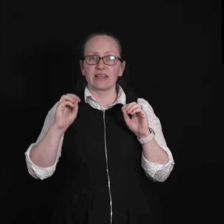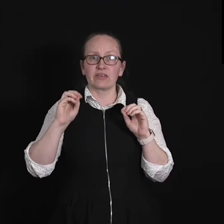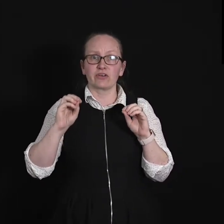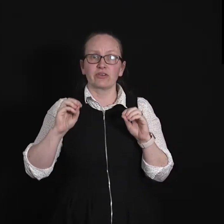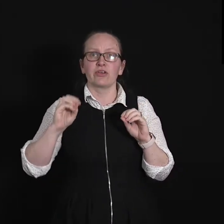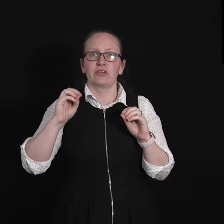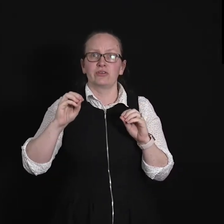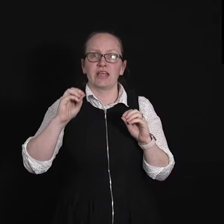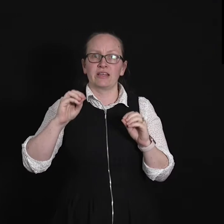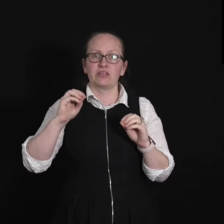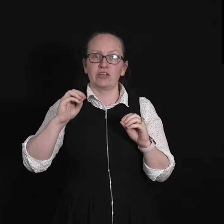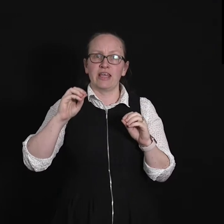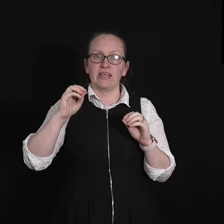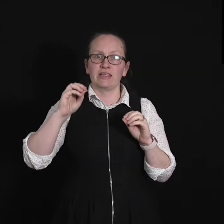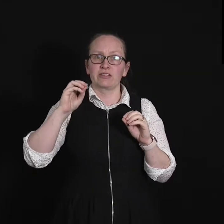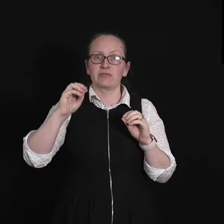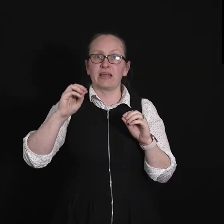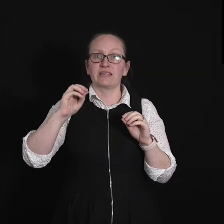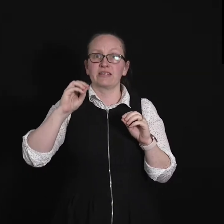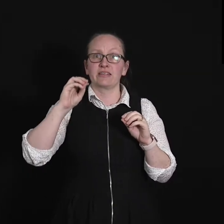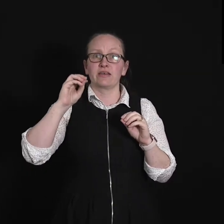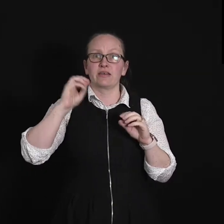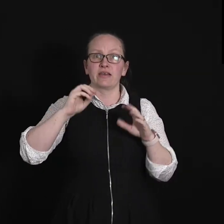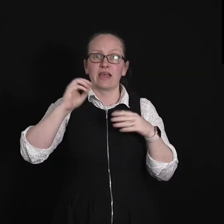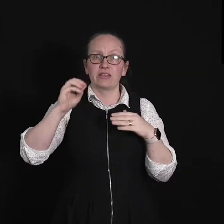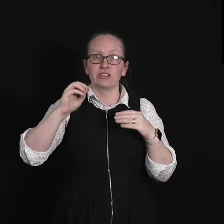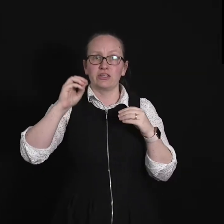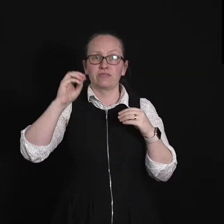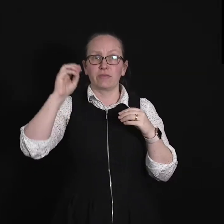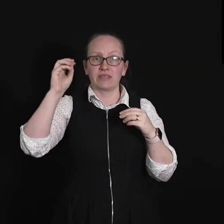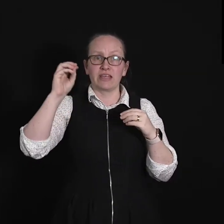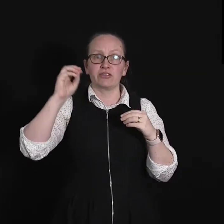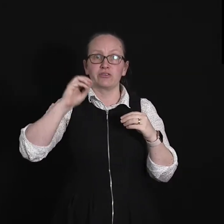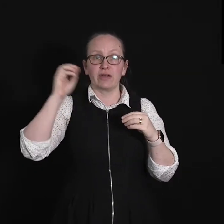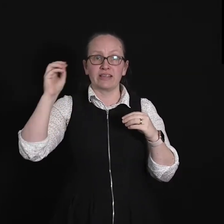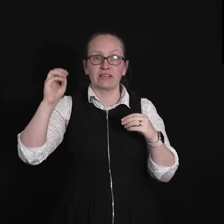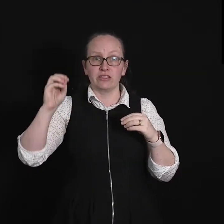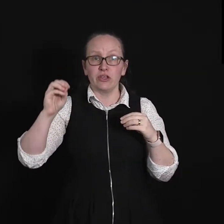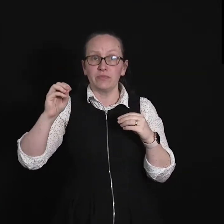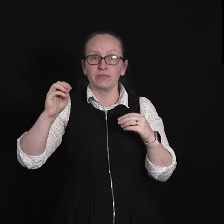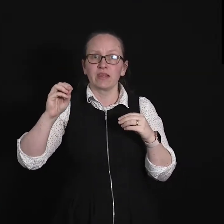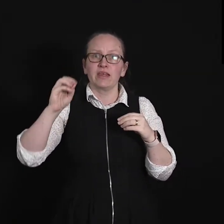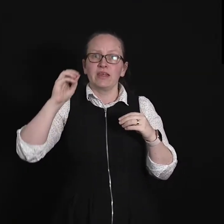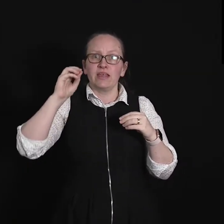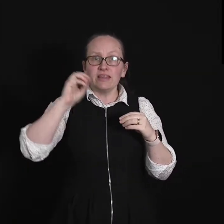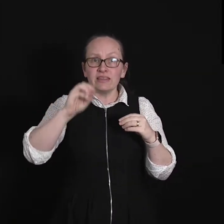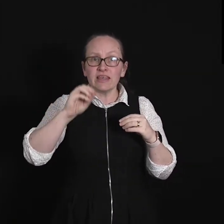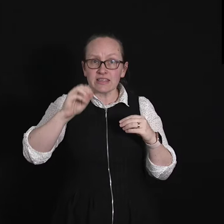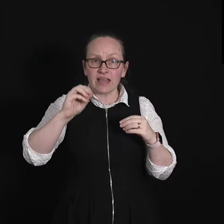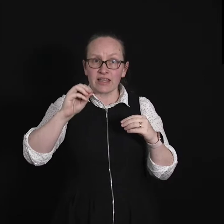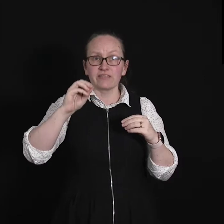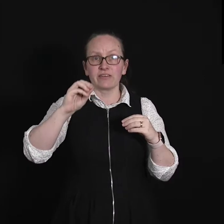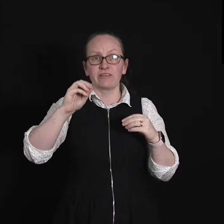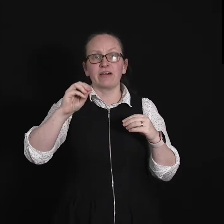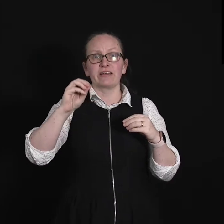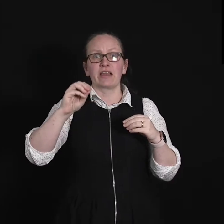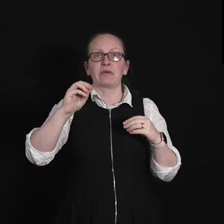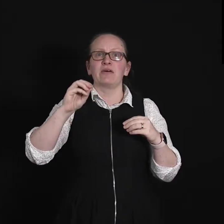electron whose energy is greater than the energy of the potential greater than u. In this case for the finite well